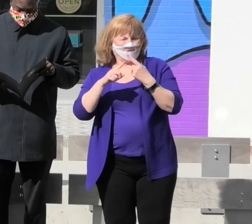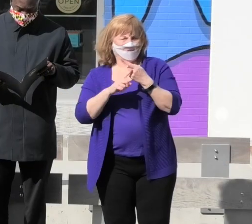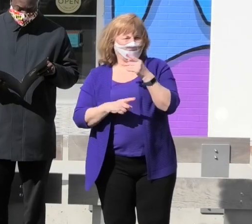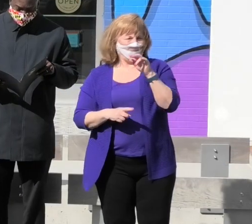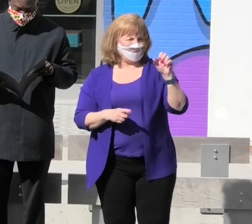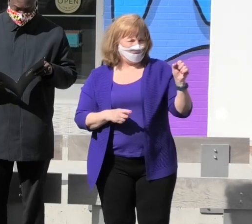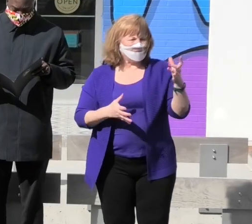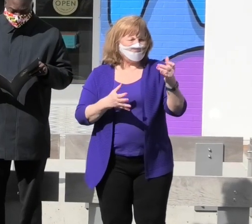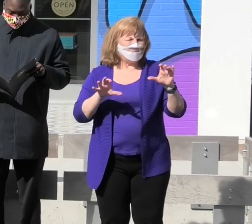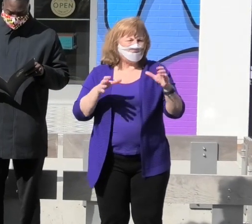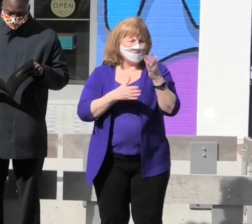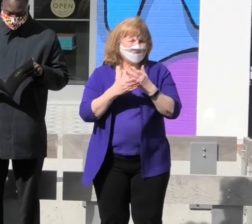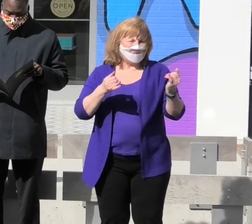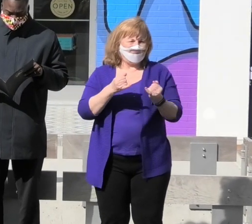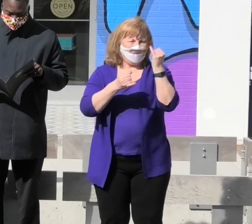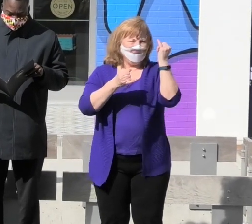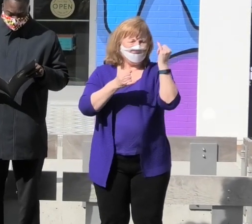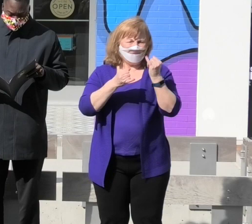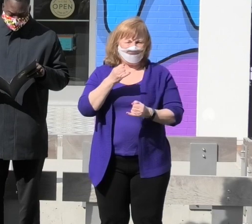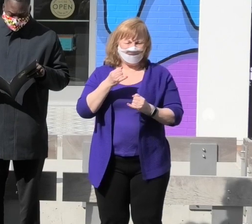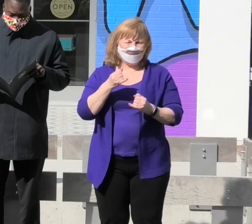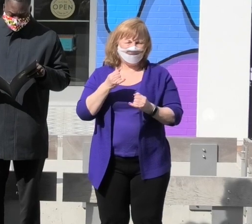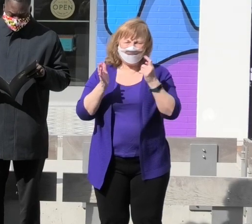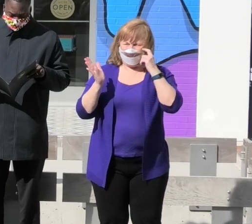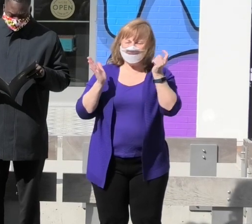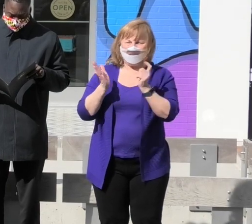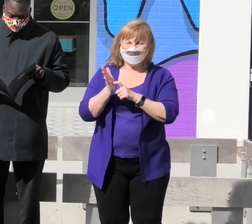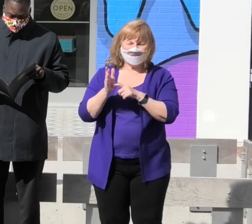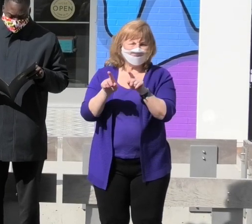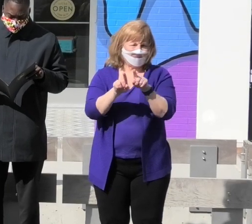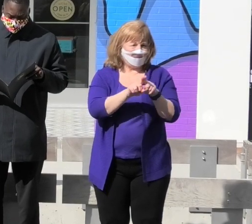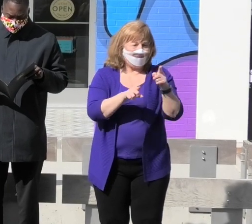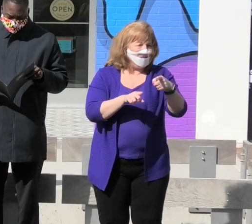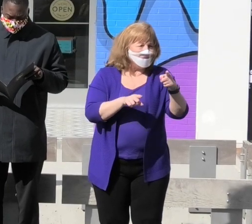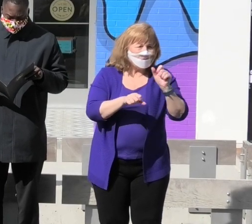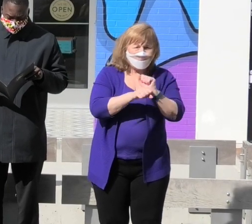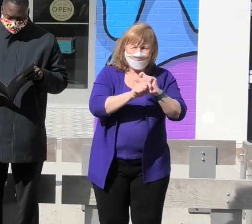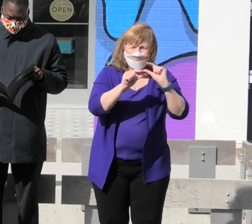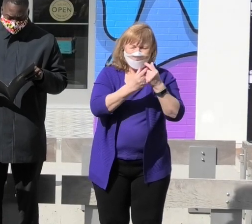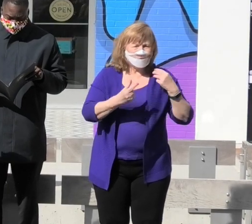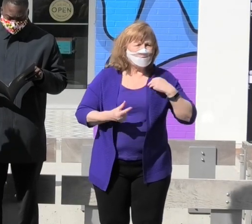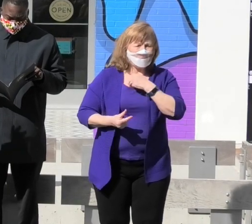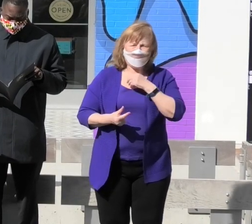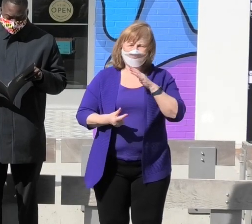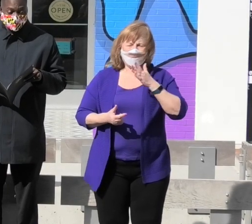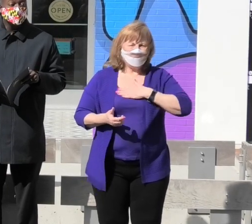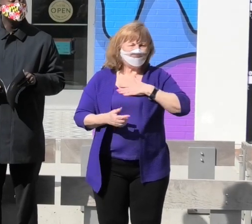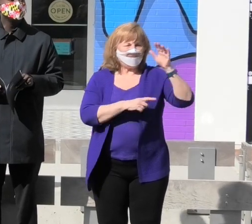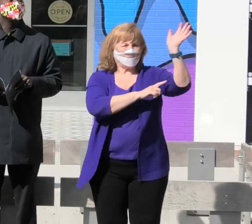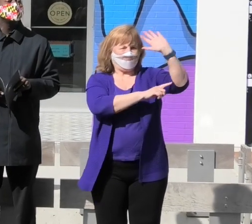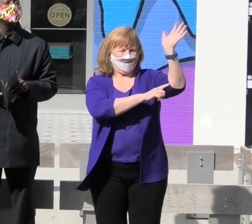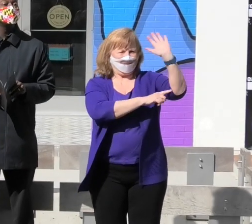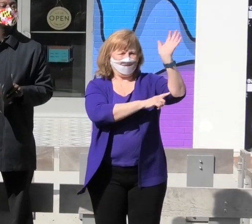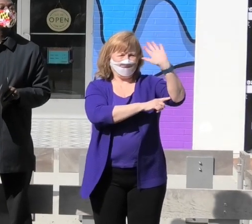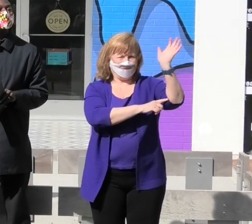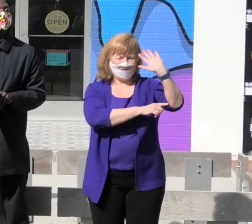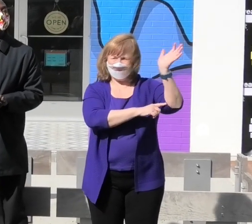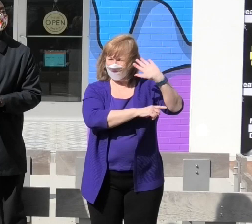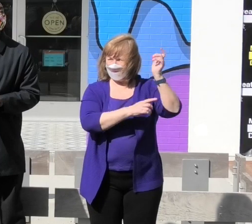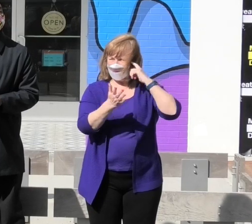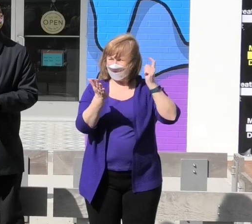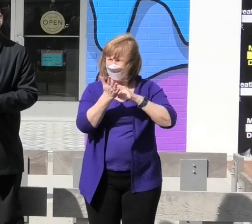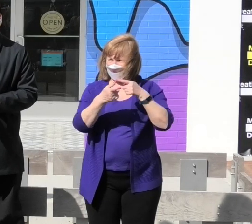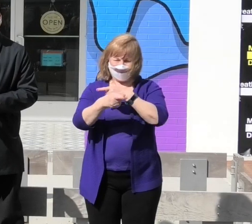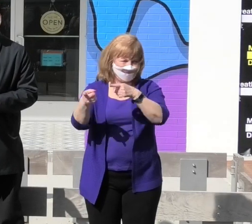We also want to do some final acknowledgments as well. If you are a work group member, please wave your hand to be